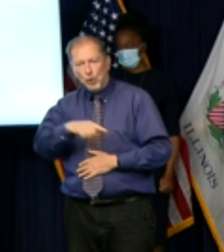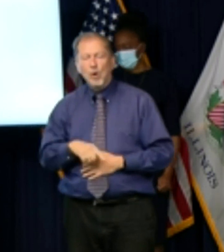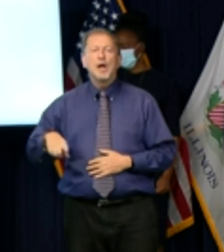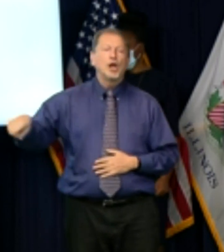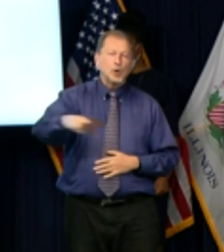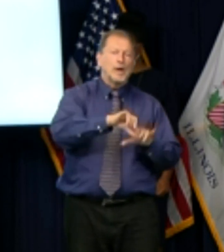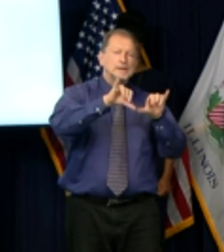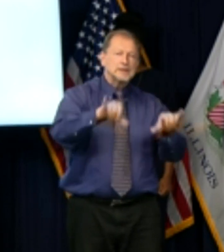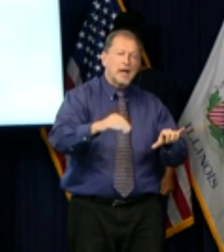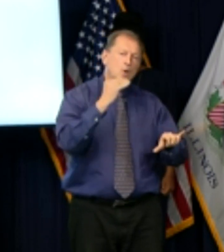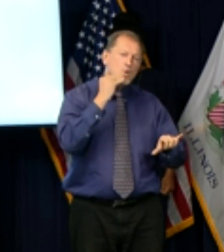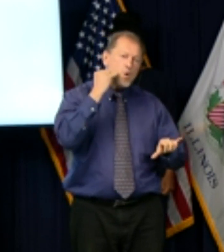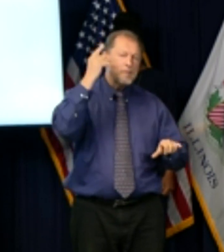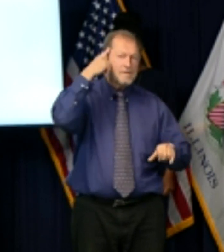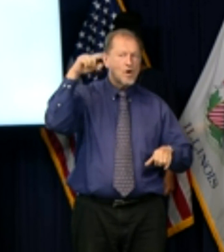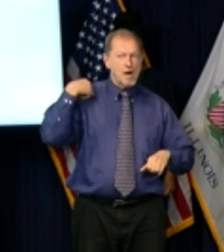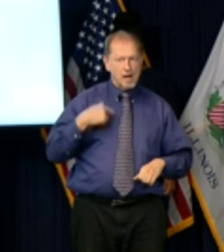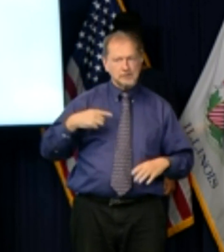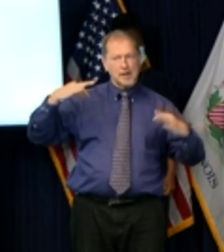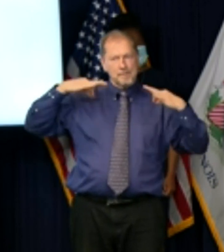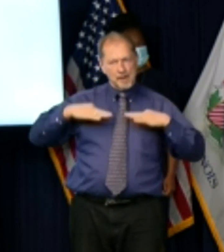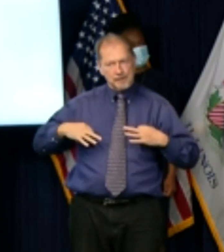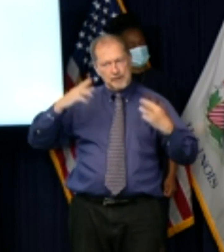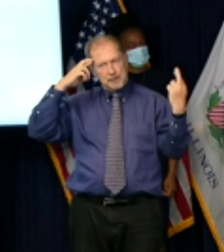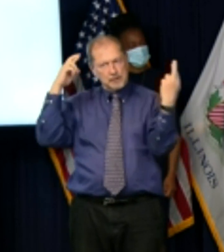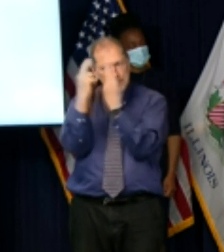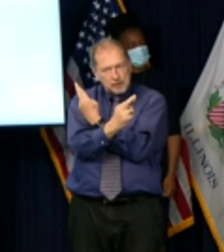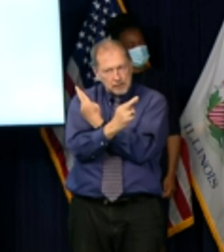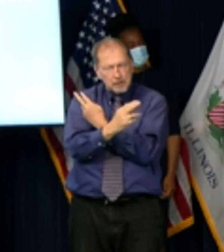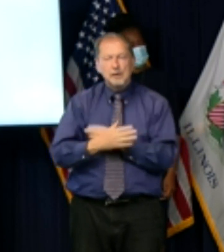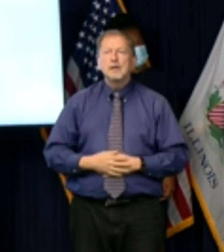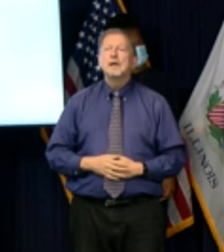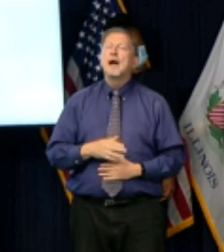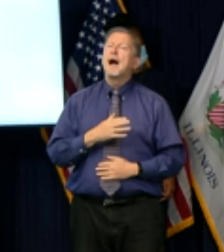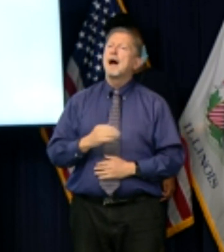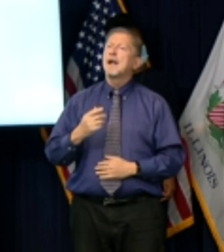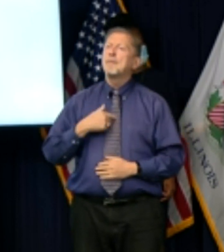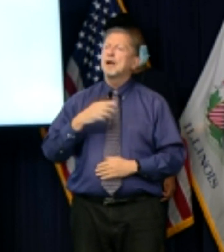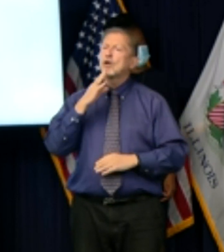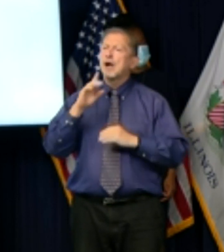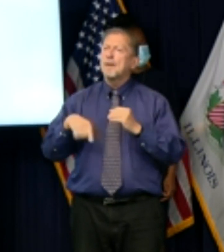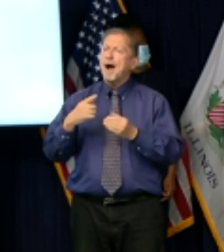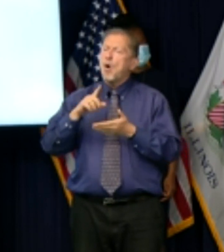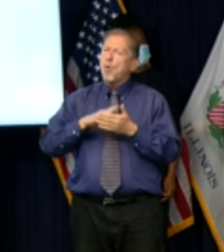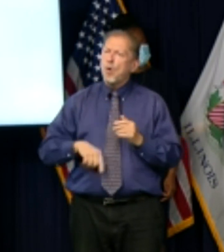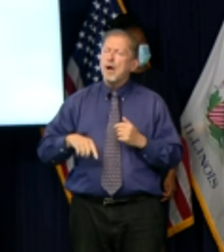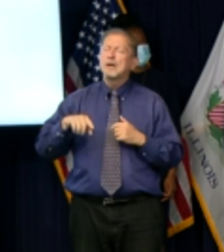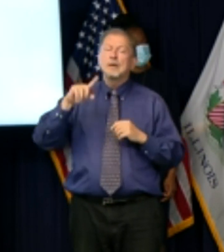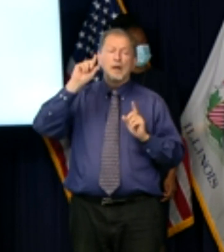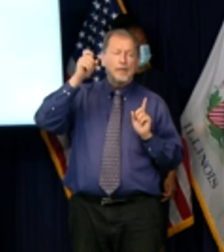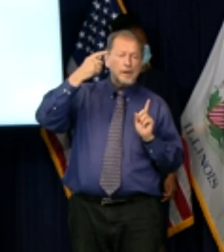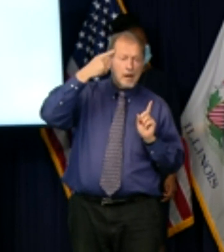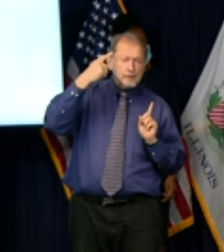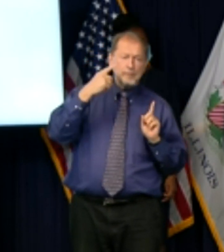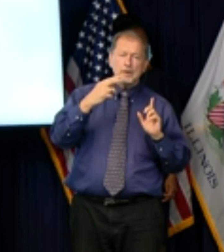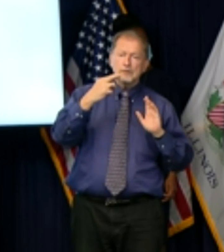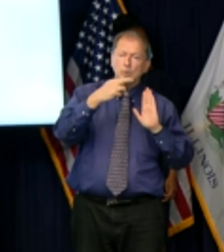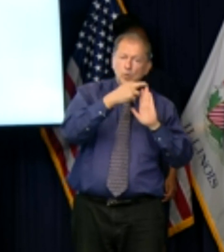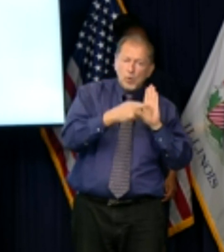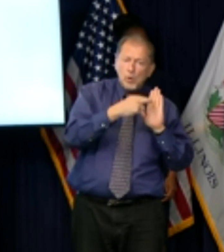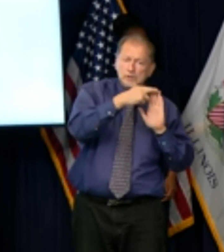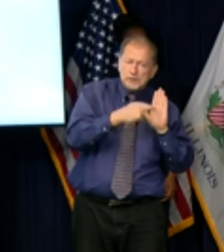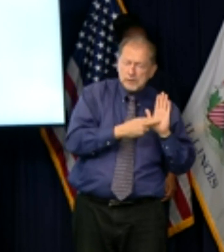finally i'd like to say something about mitigation including both private and public behavior measures